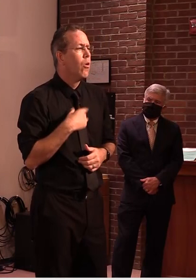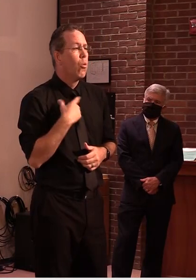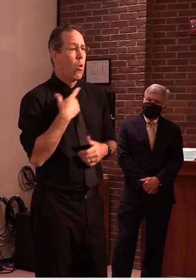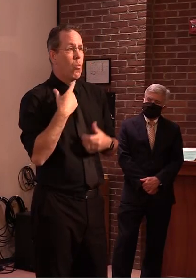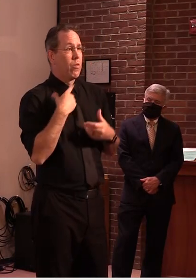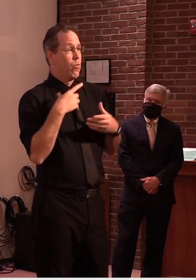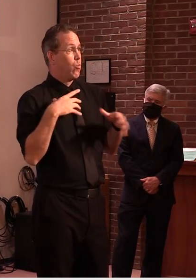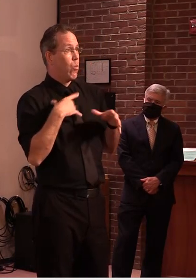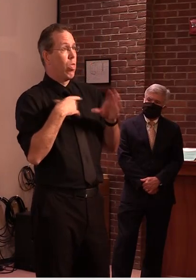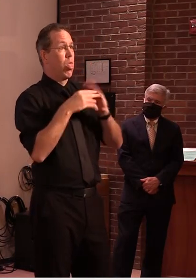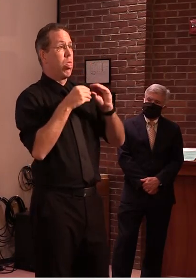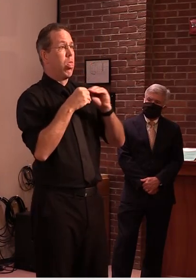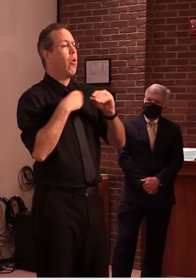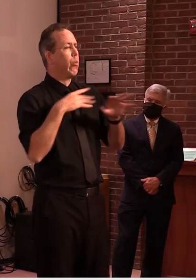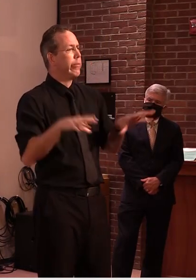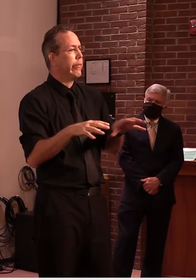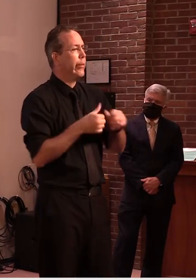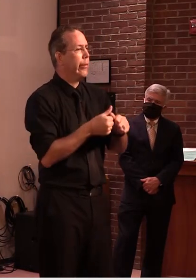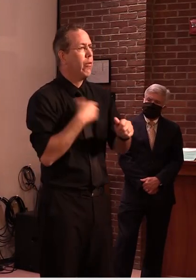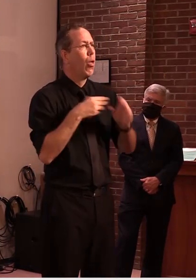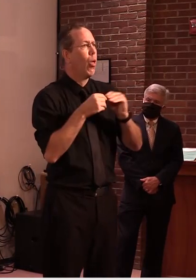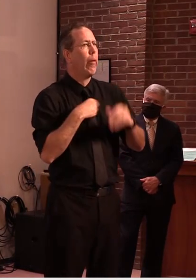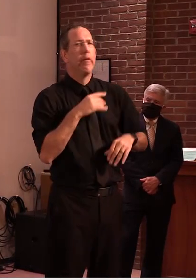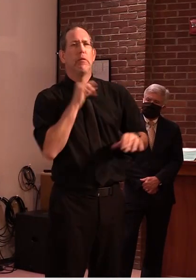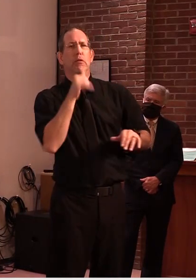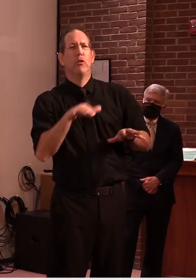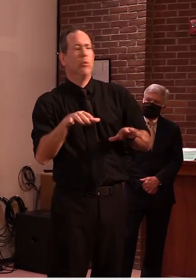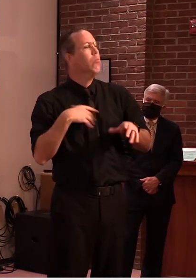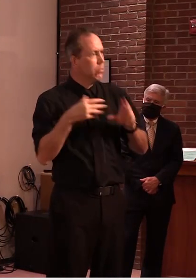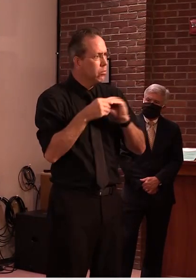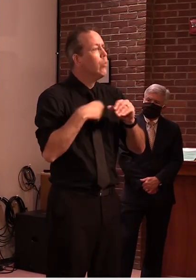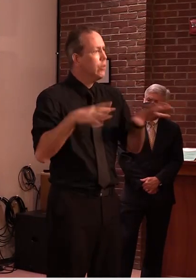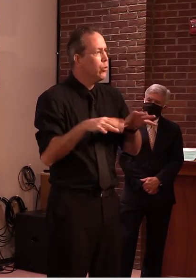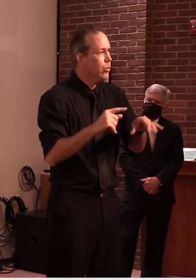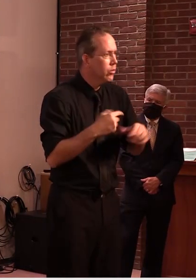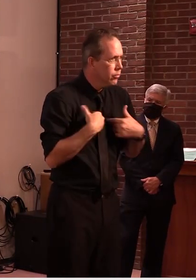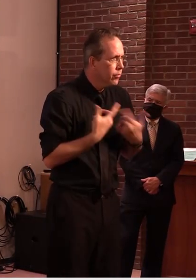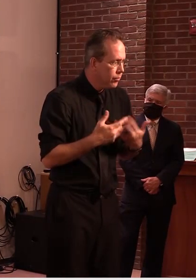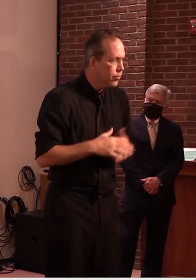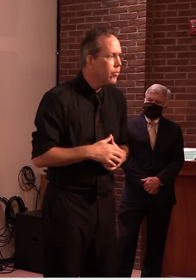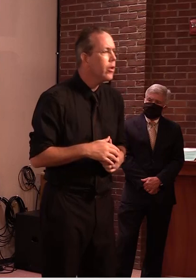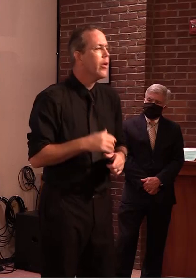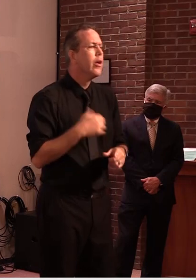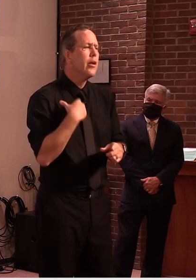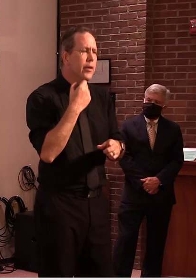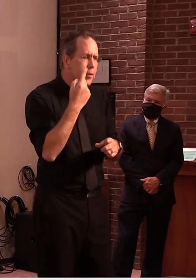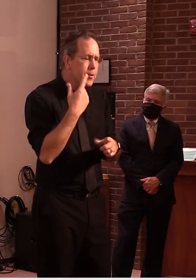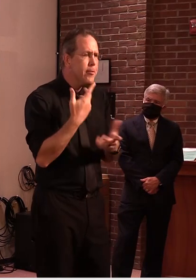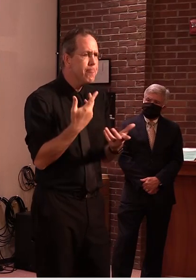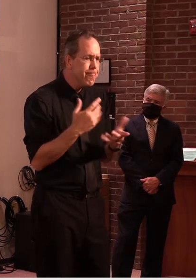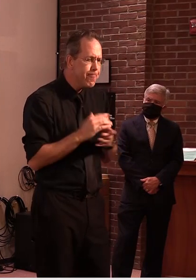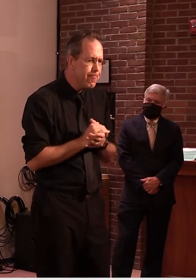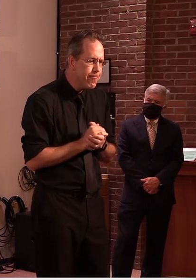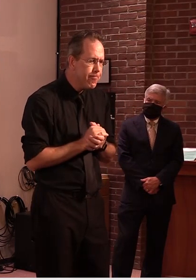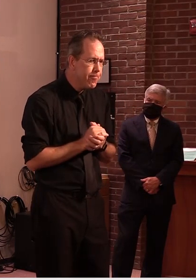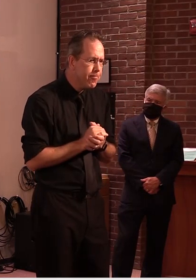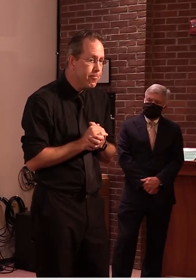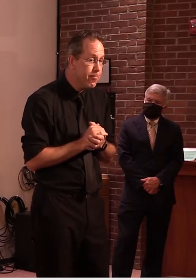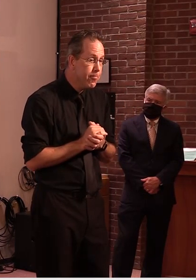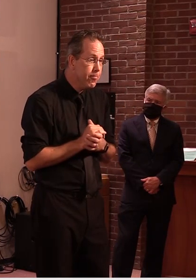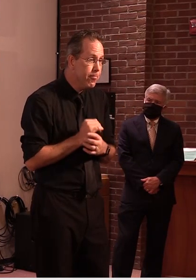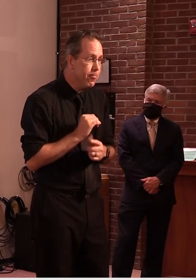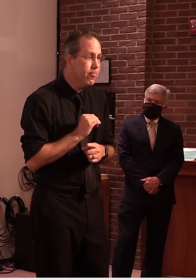to say that we don't we don't put people back into when when we need our essential workers